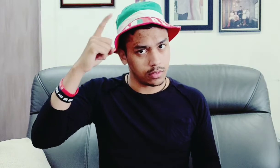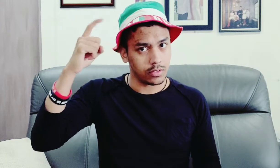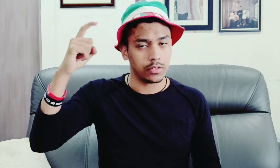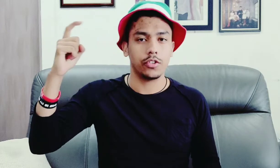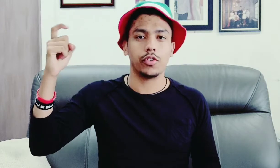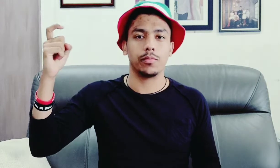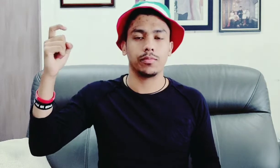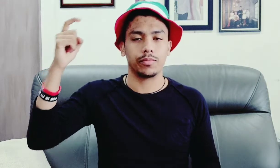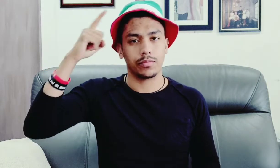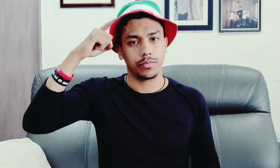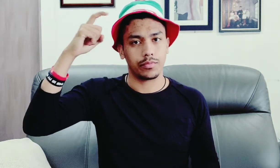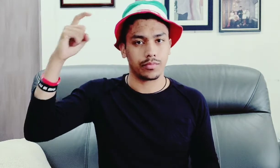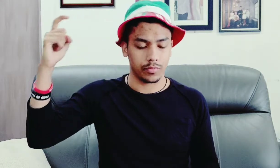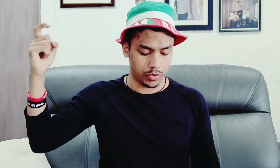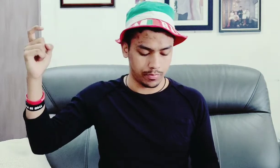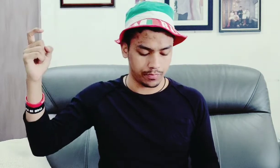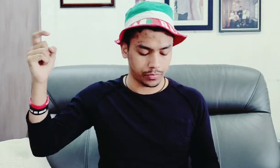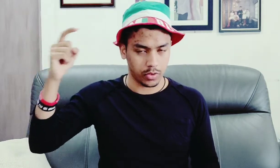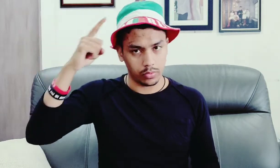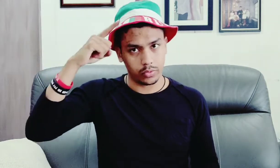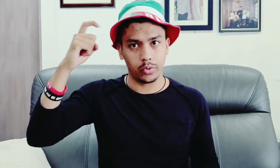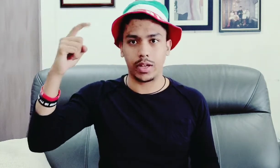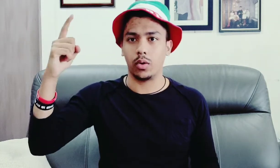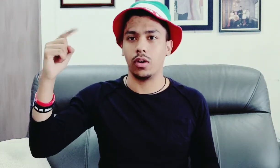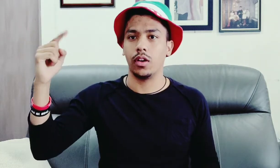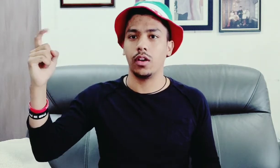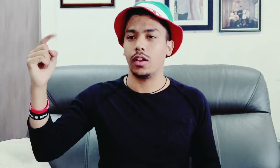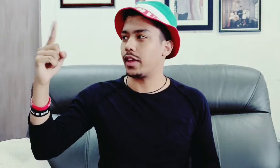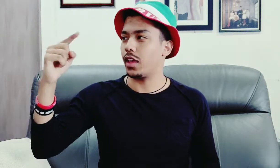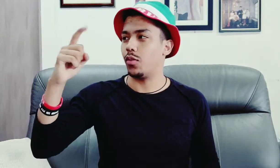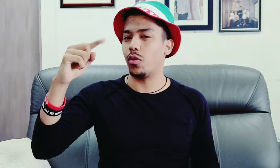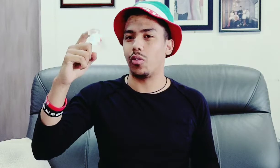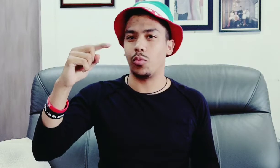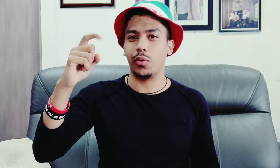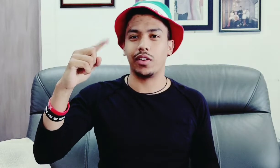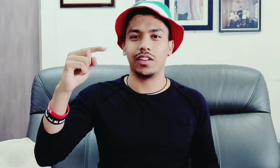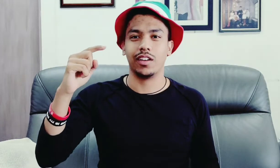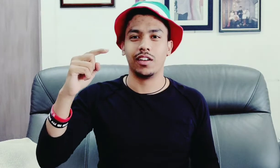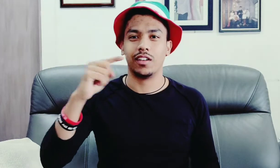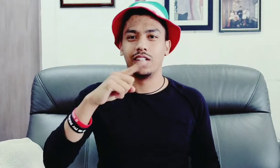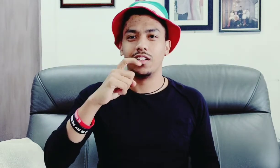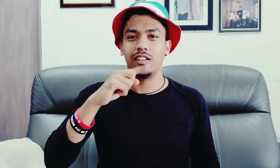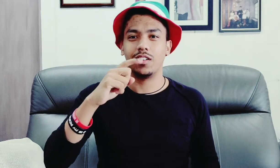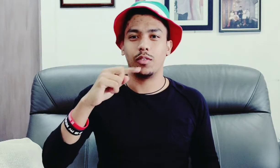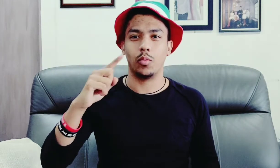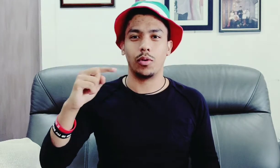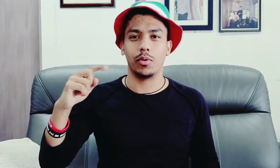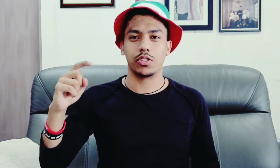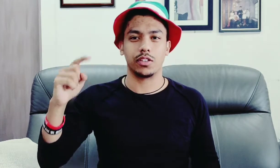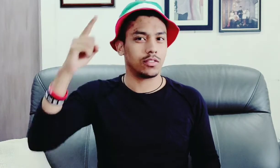dream dream dream do like a like a weird worm motion